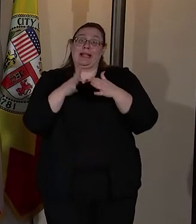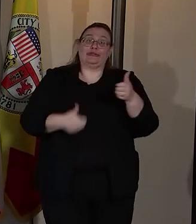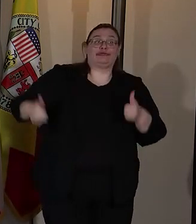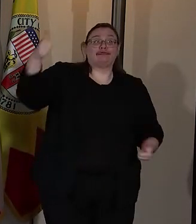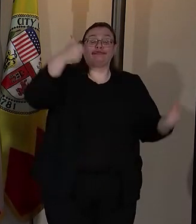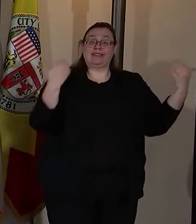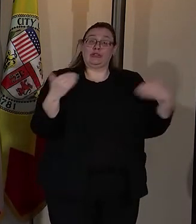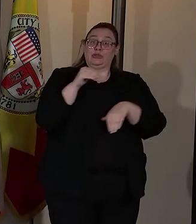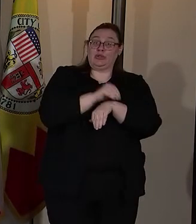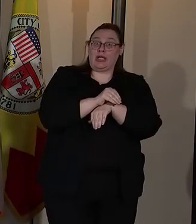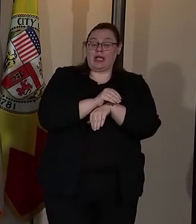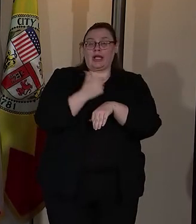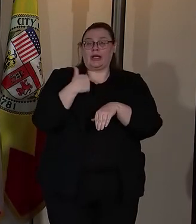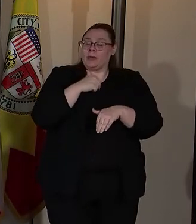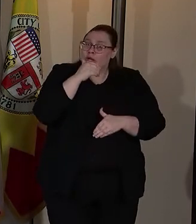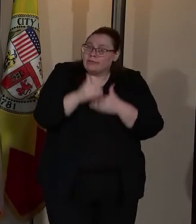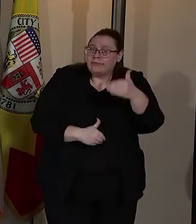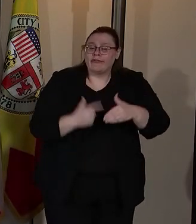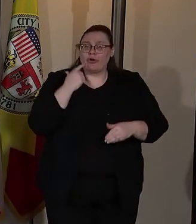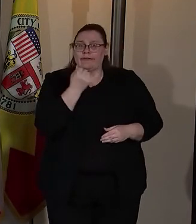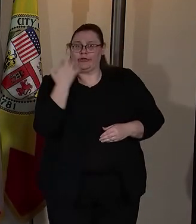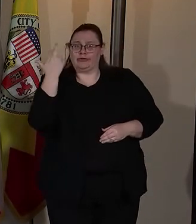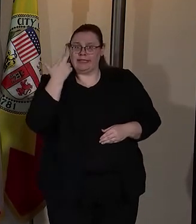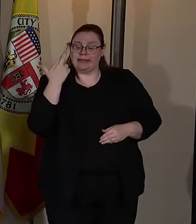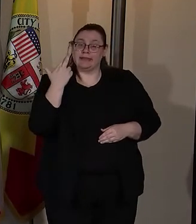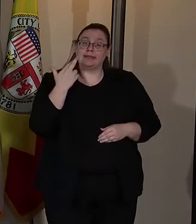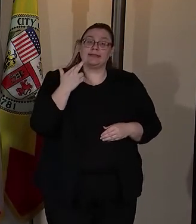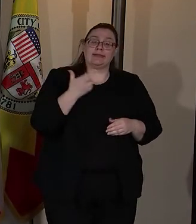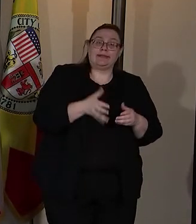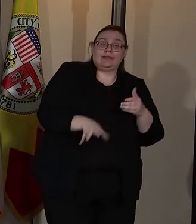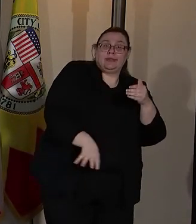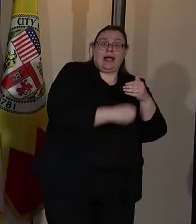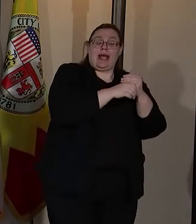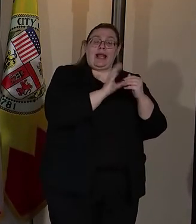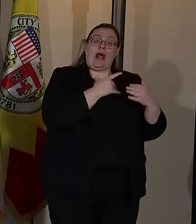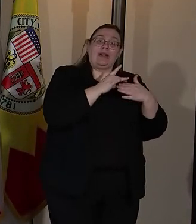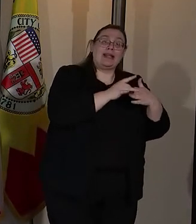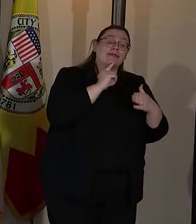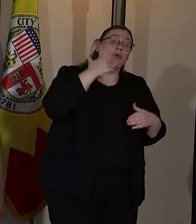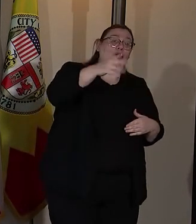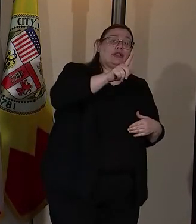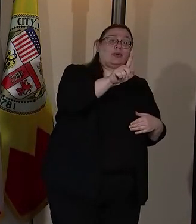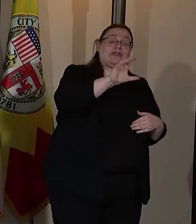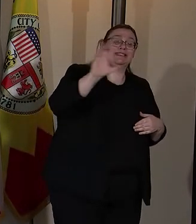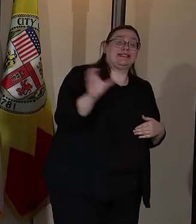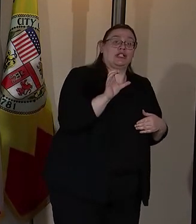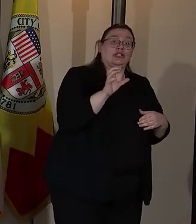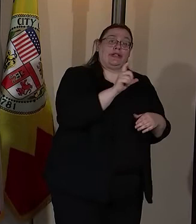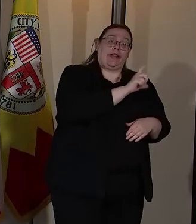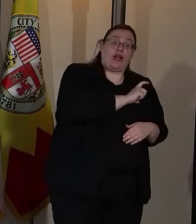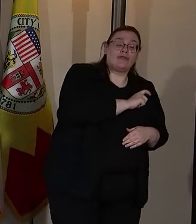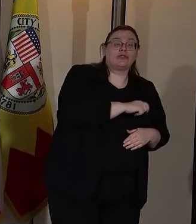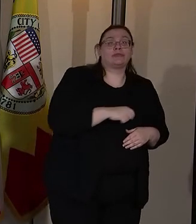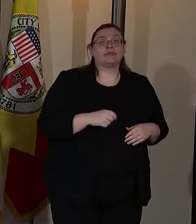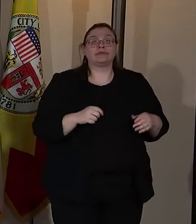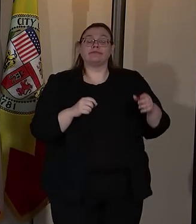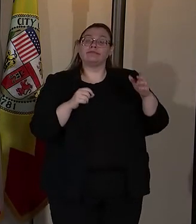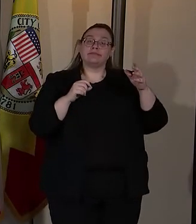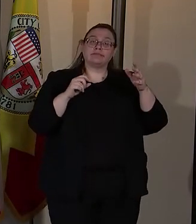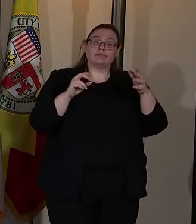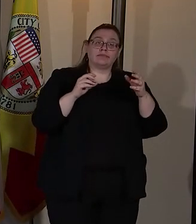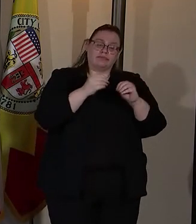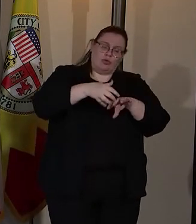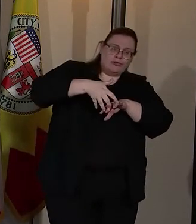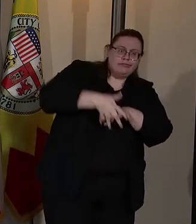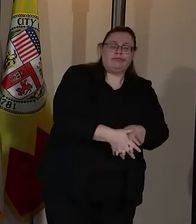we're taking this step for a clear reason. To build on our leadership in 21st century law enforcement rooted in greater